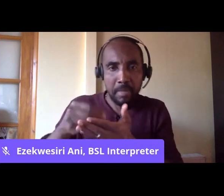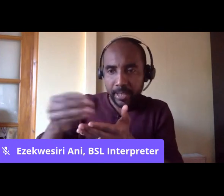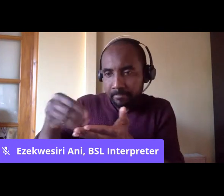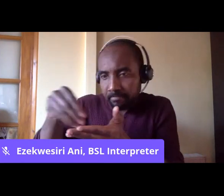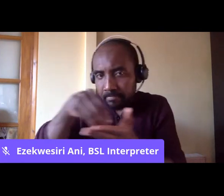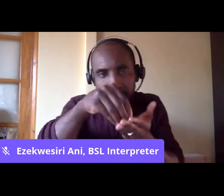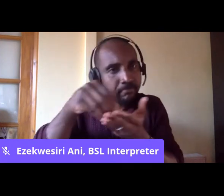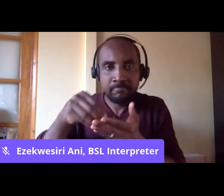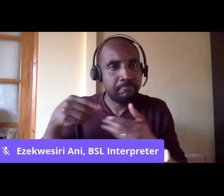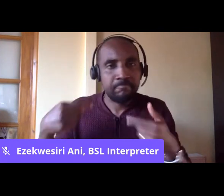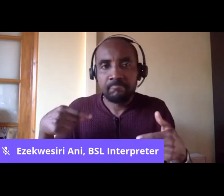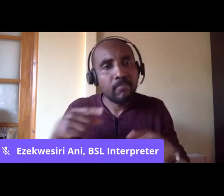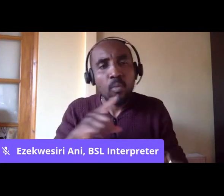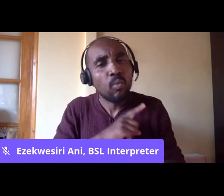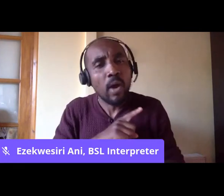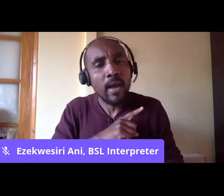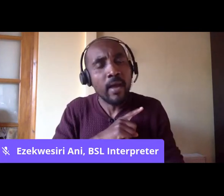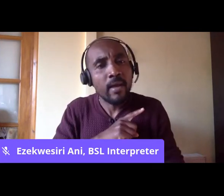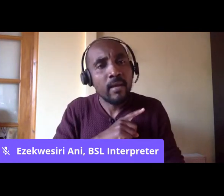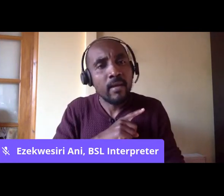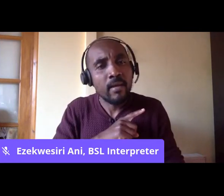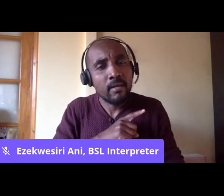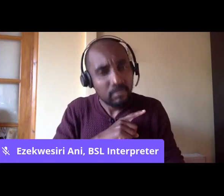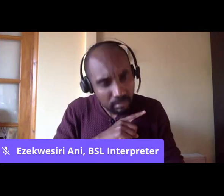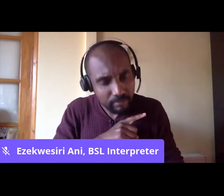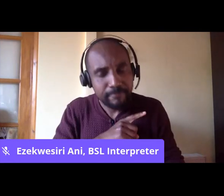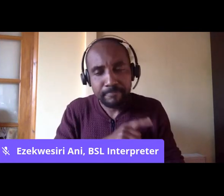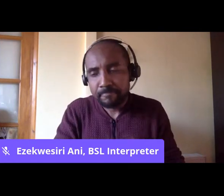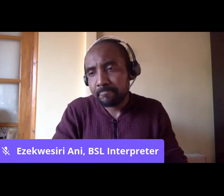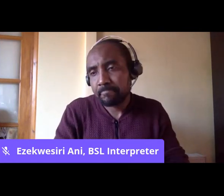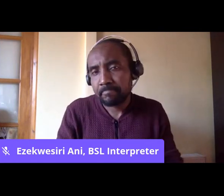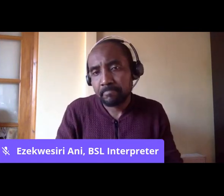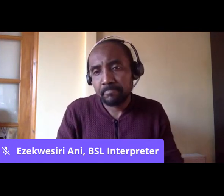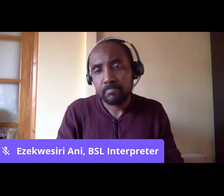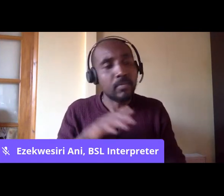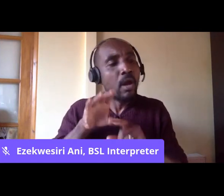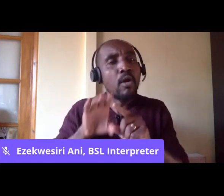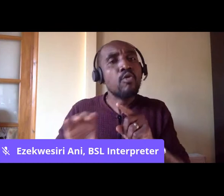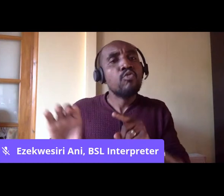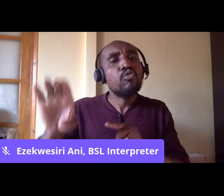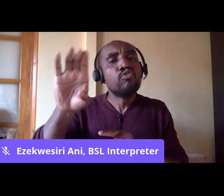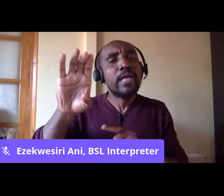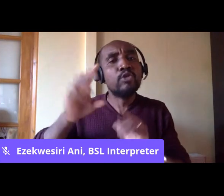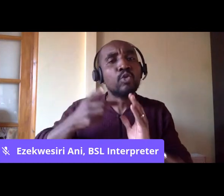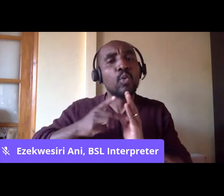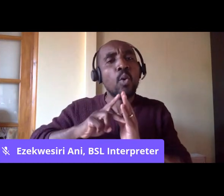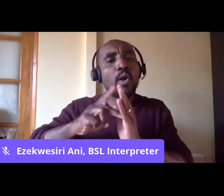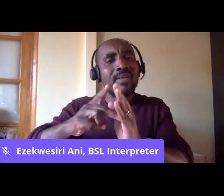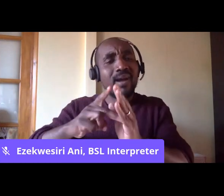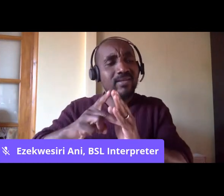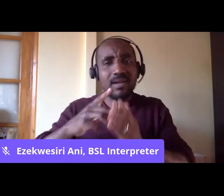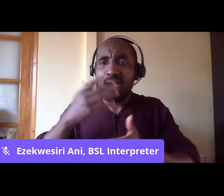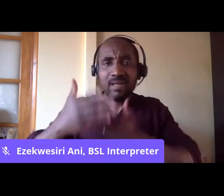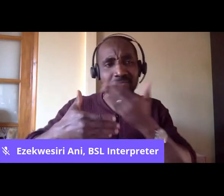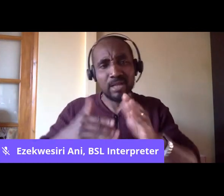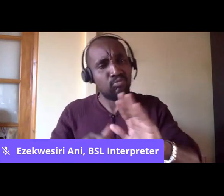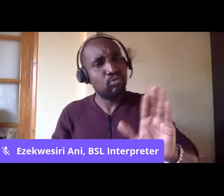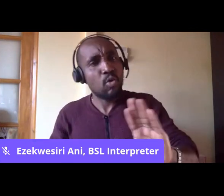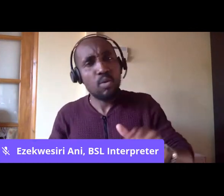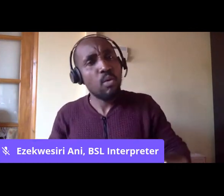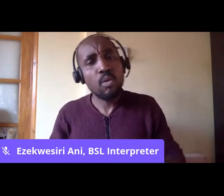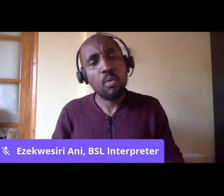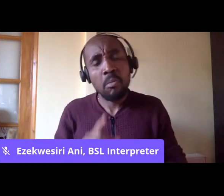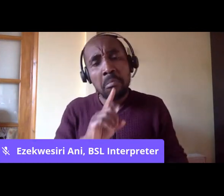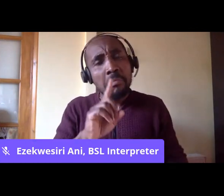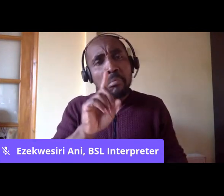conductors. Now, why was this? And it was explained away by the regional organizers and by people at the top